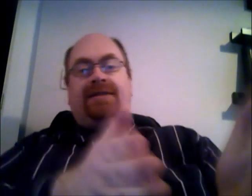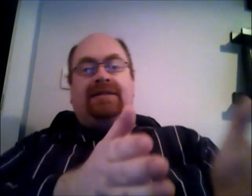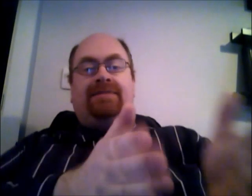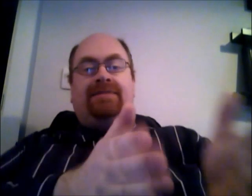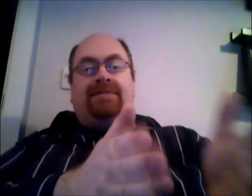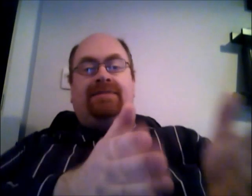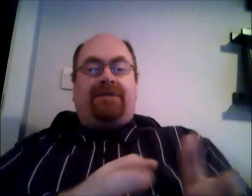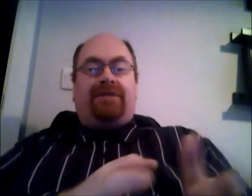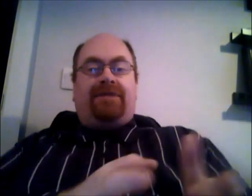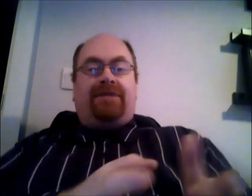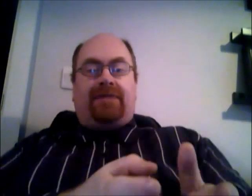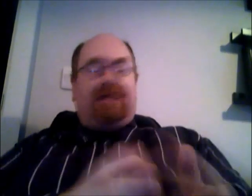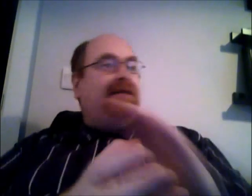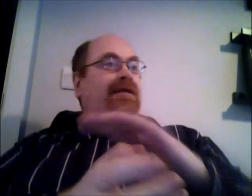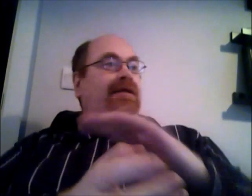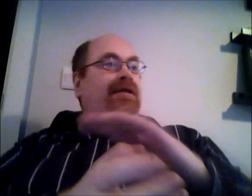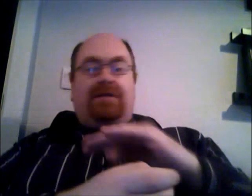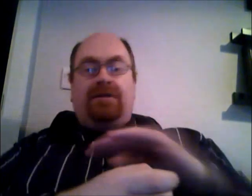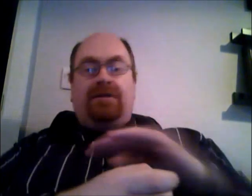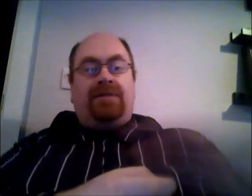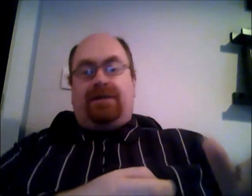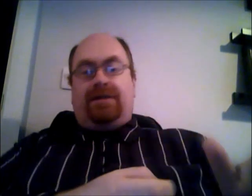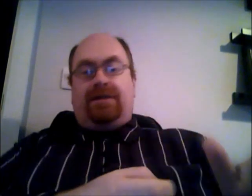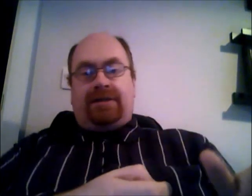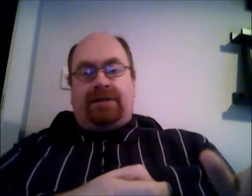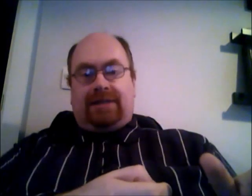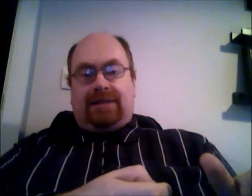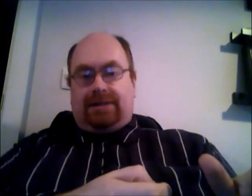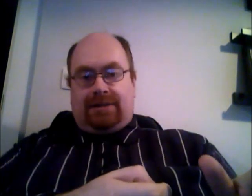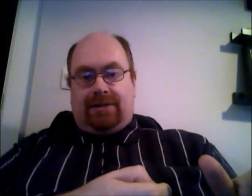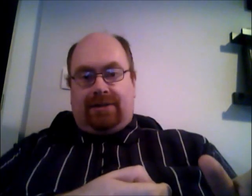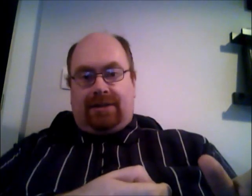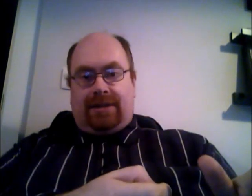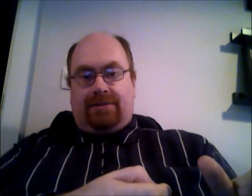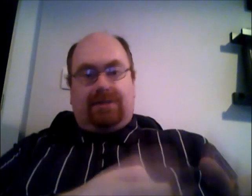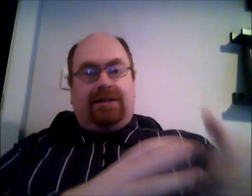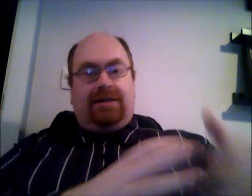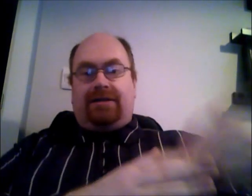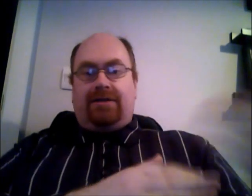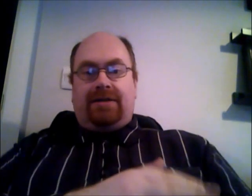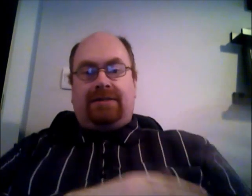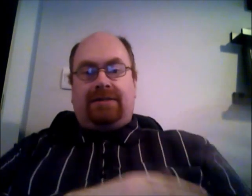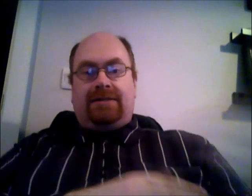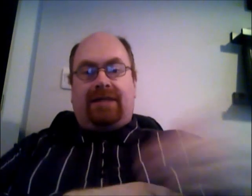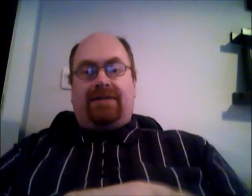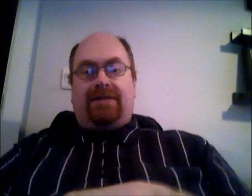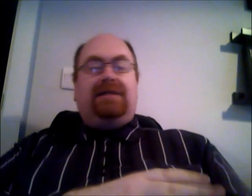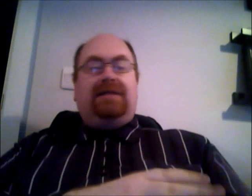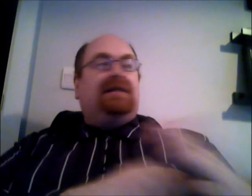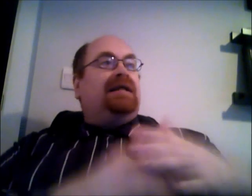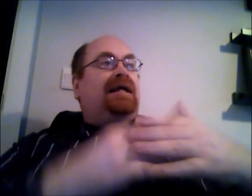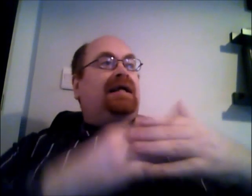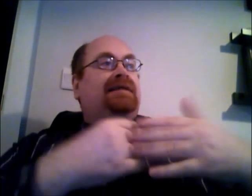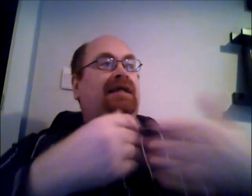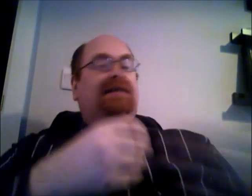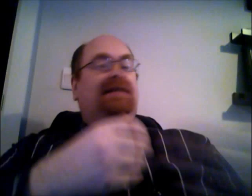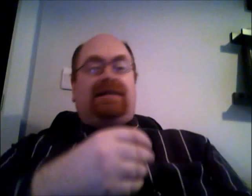the big general lump of money where nobody knows where your taxation is going on that you know to go this way or that way and yeah they could just